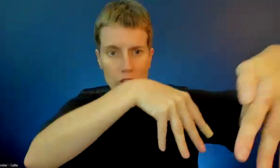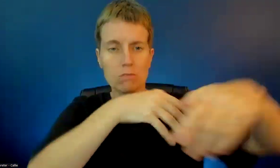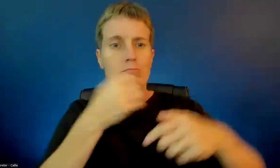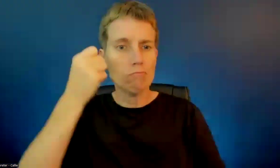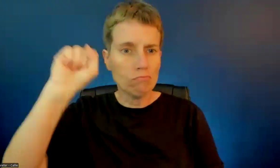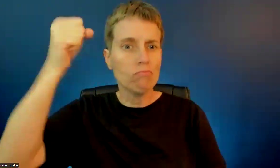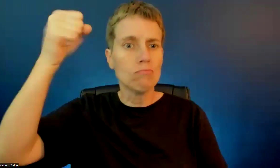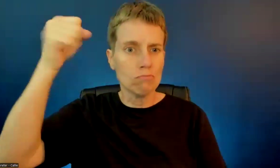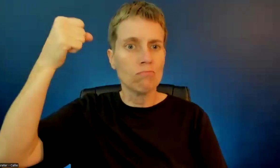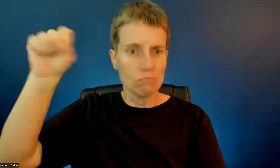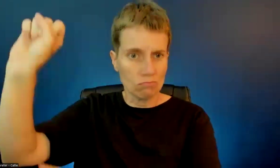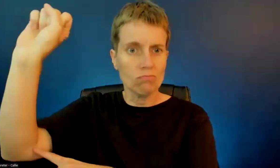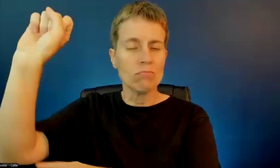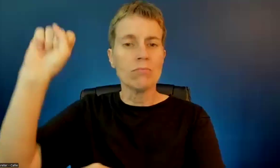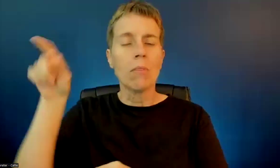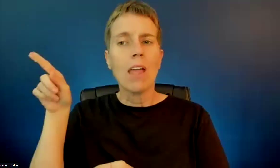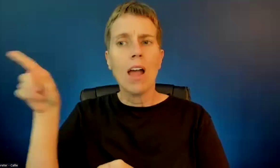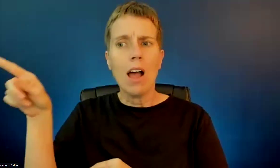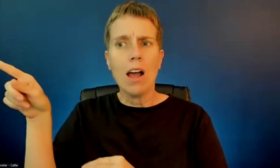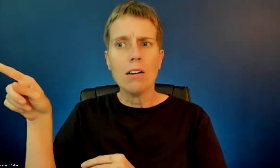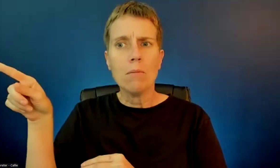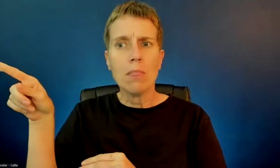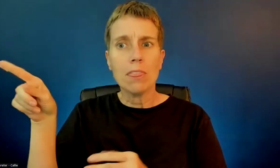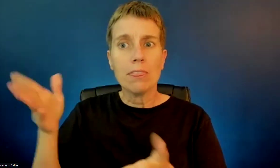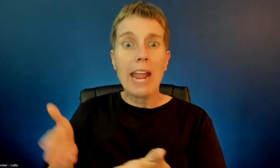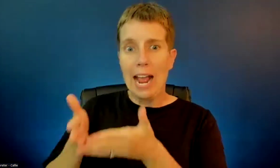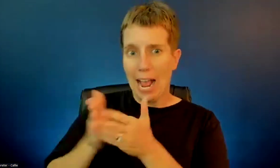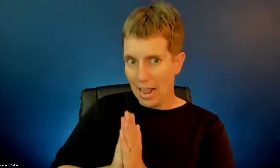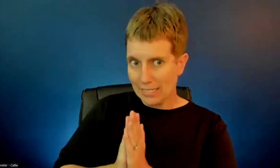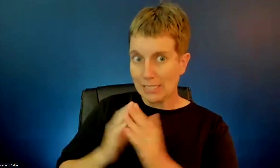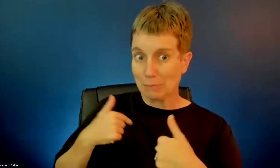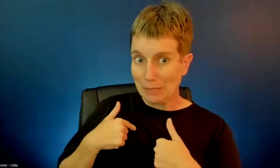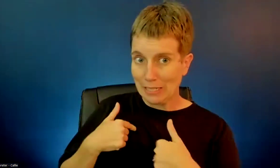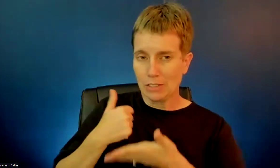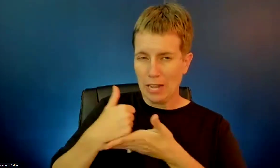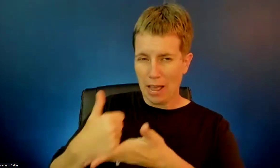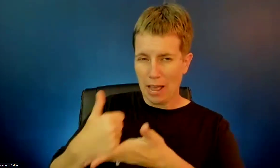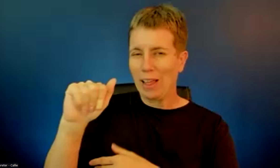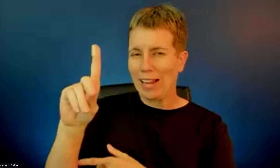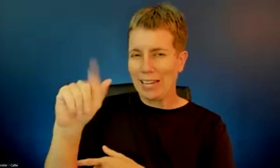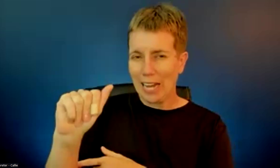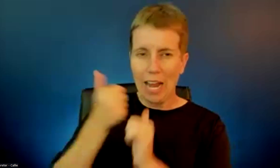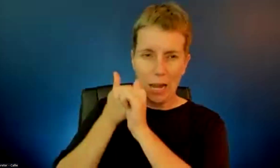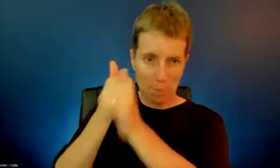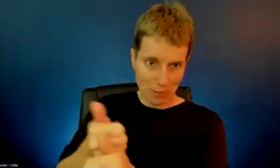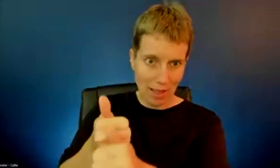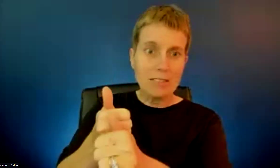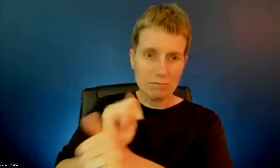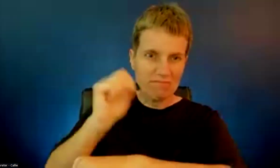And they've asked me about ADA compliancy, but it is on the